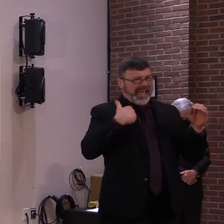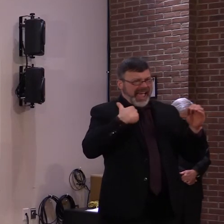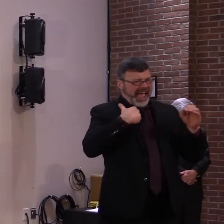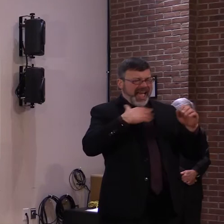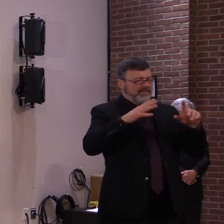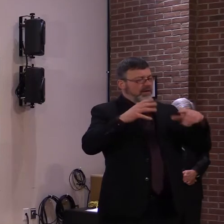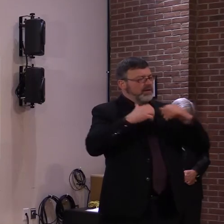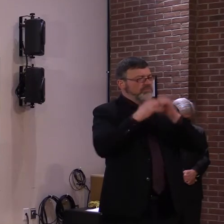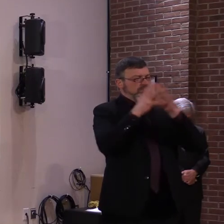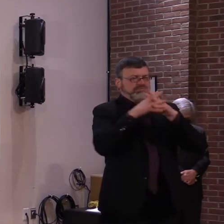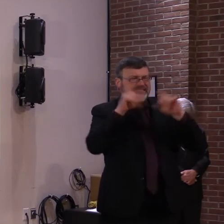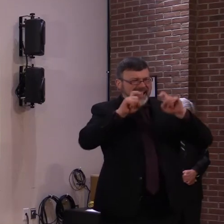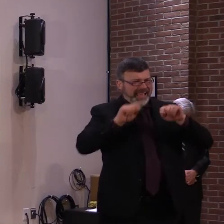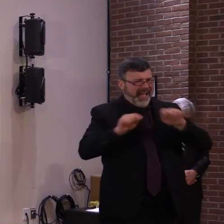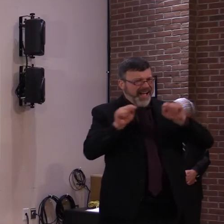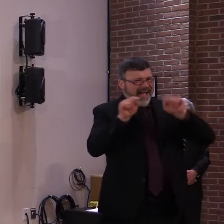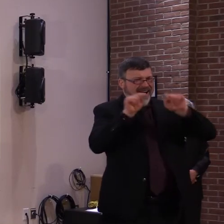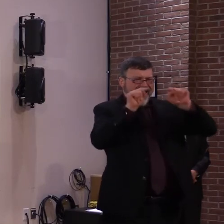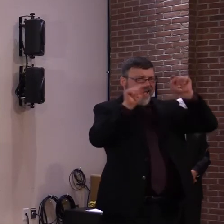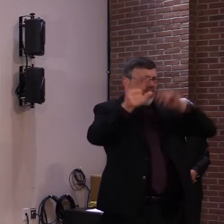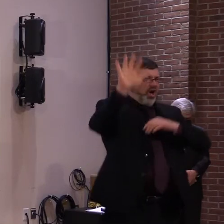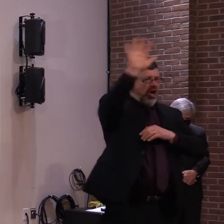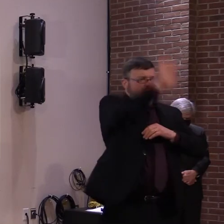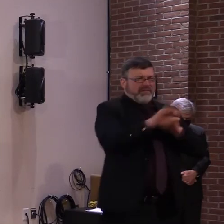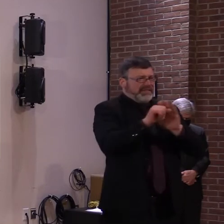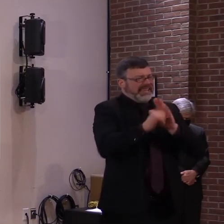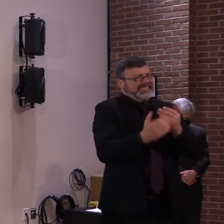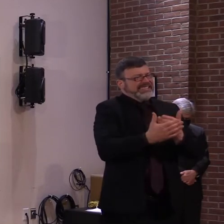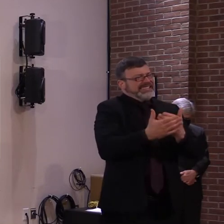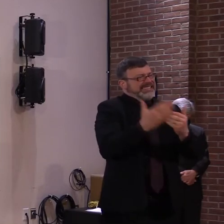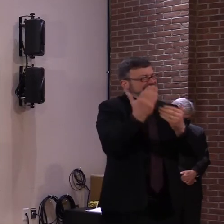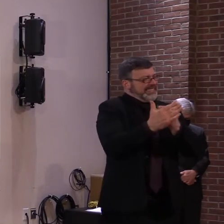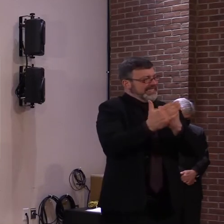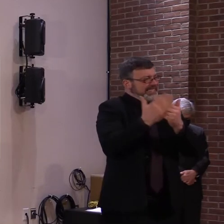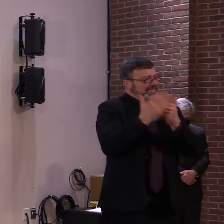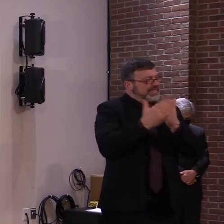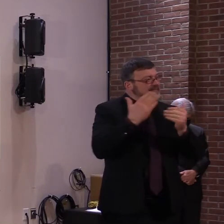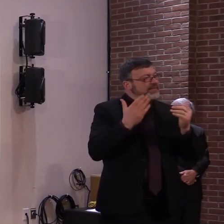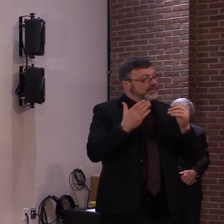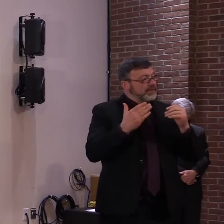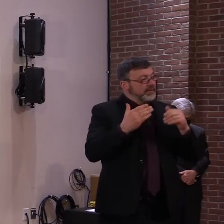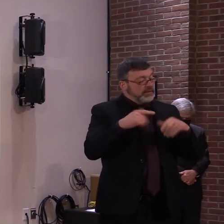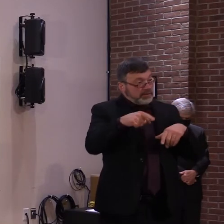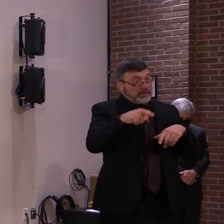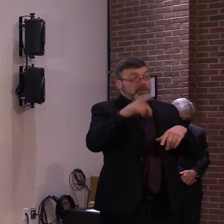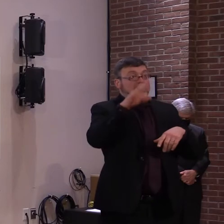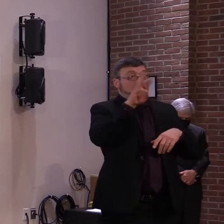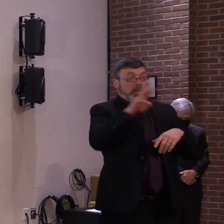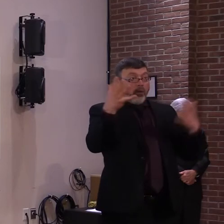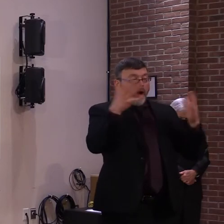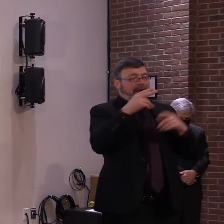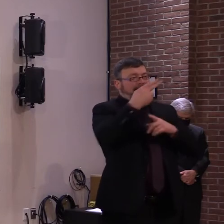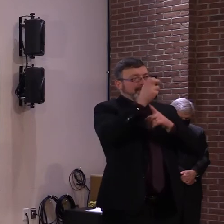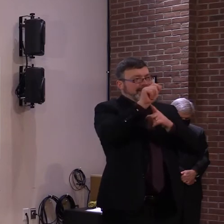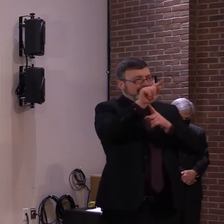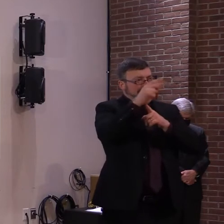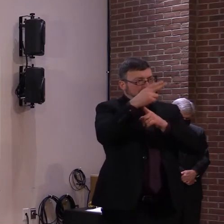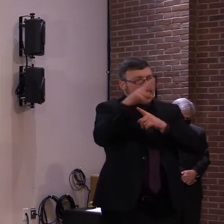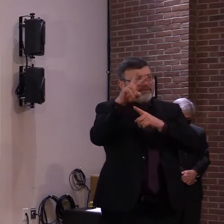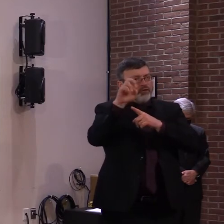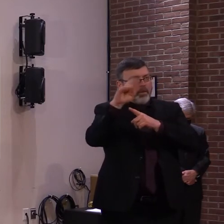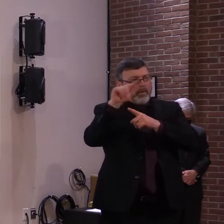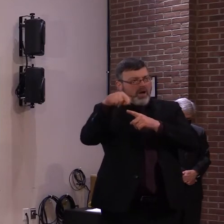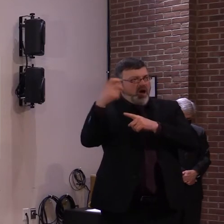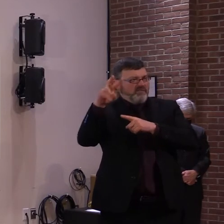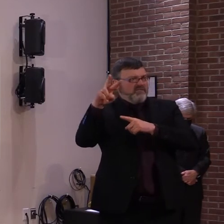.gov slash COVID-19 for ways to register for that. Now to just give a